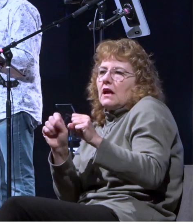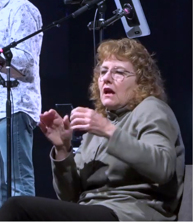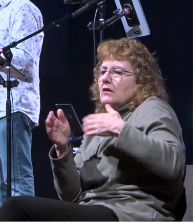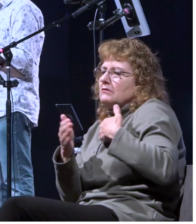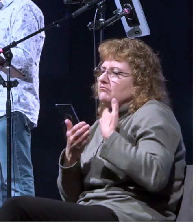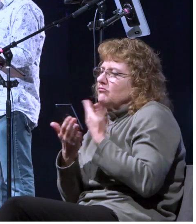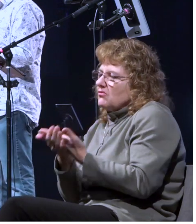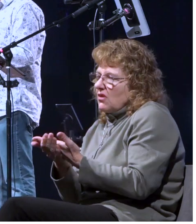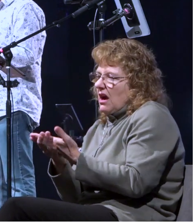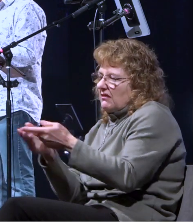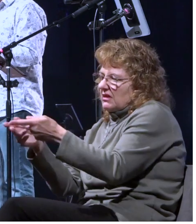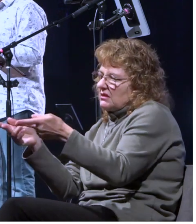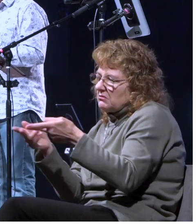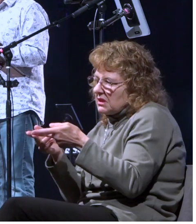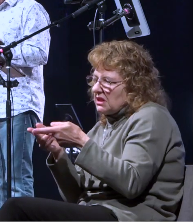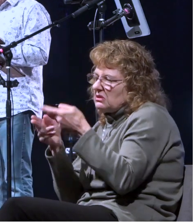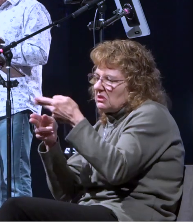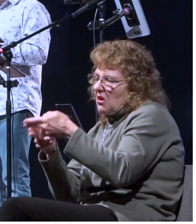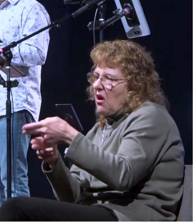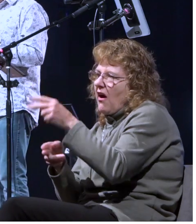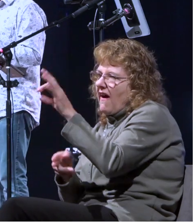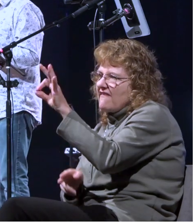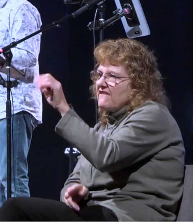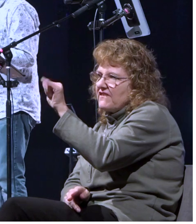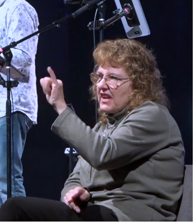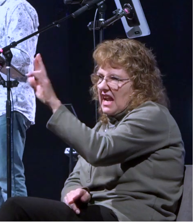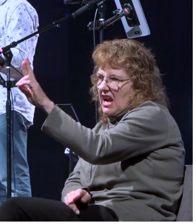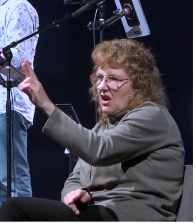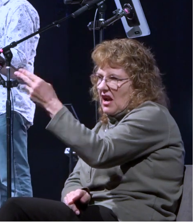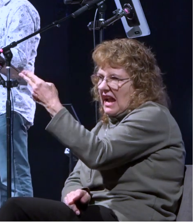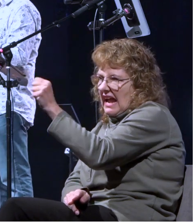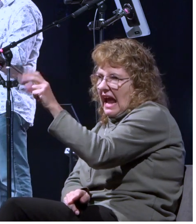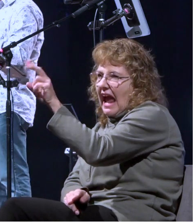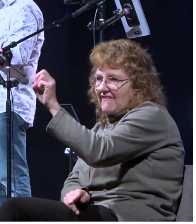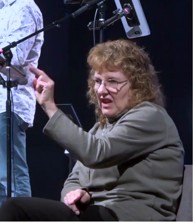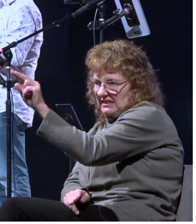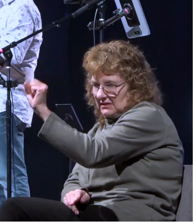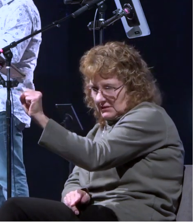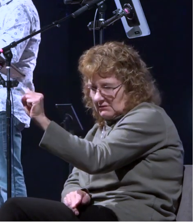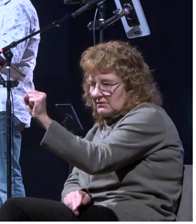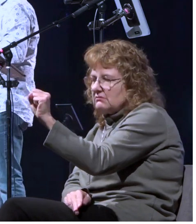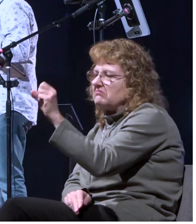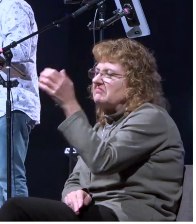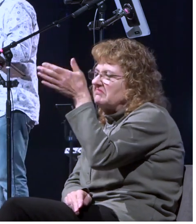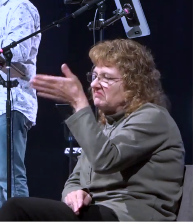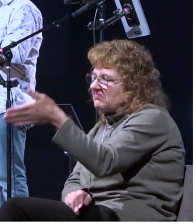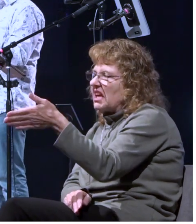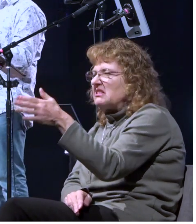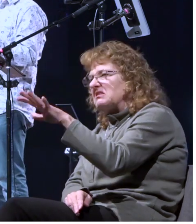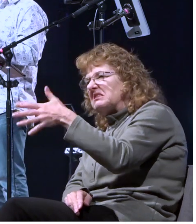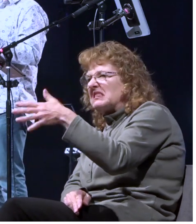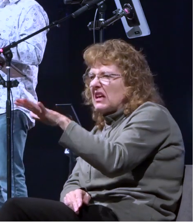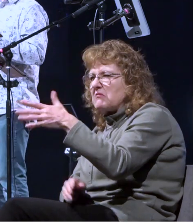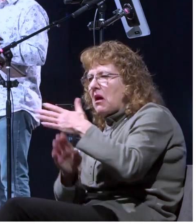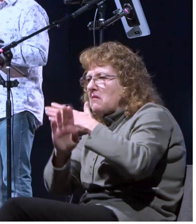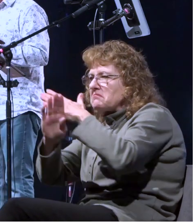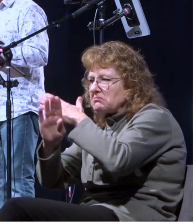havens near the city of lassia and so fair havens was a semi-protected port